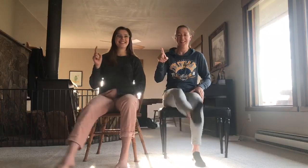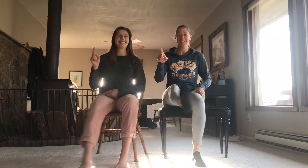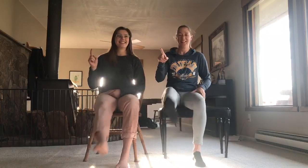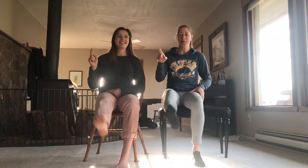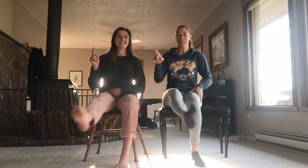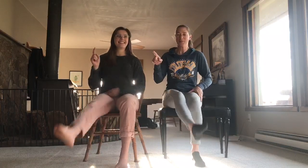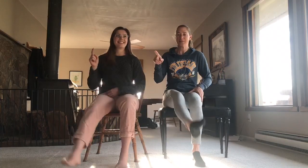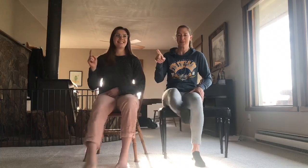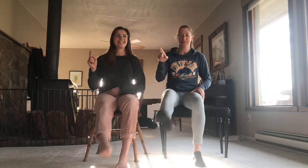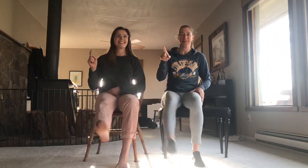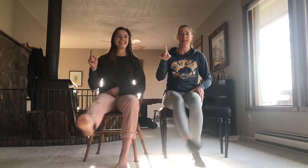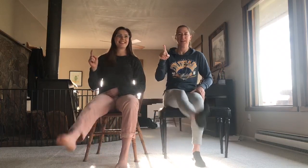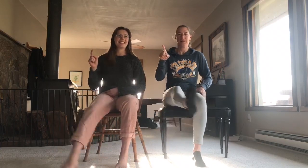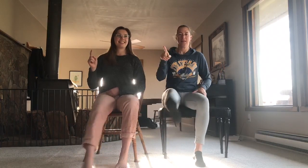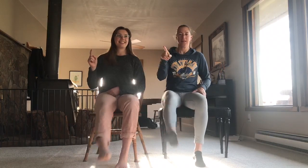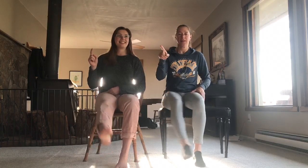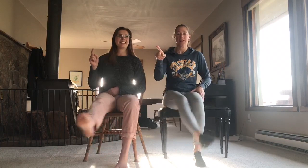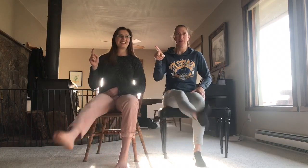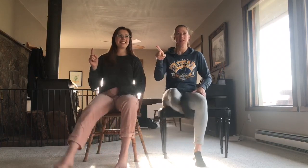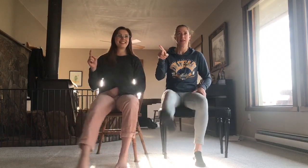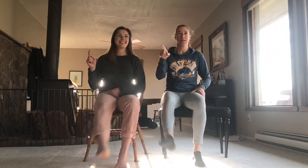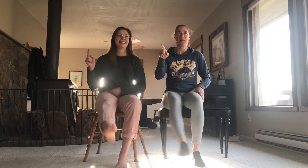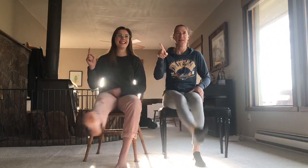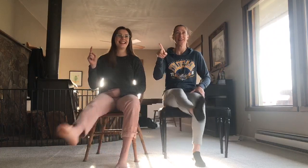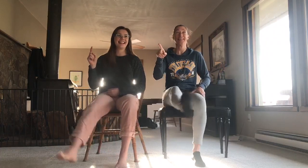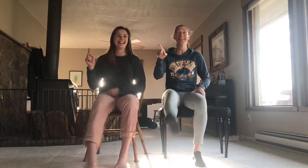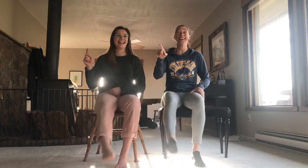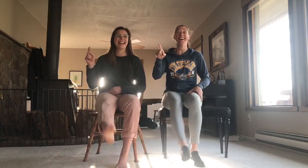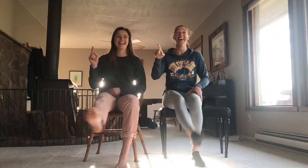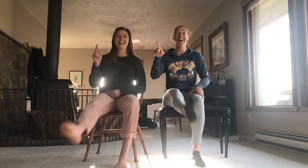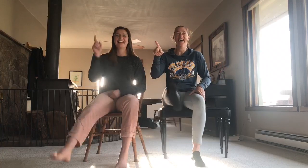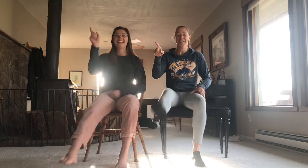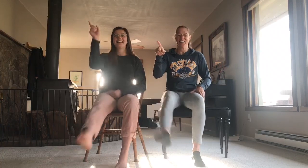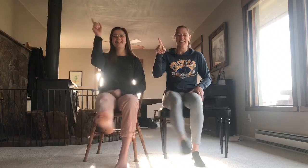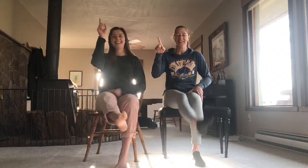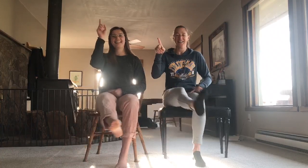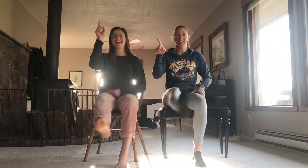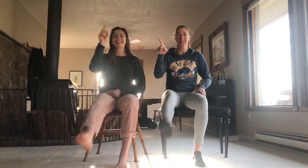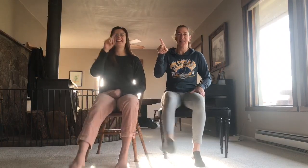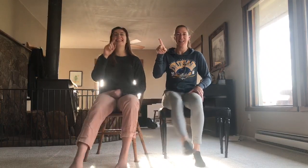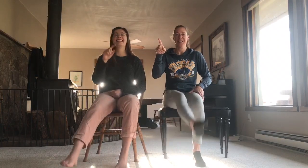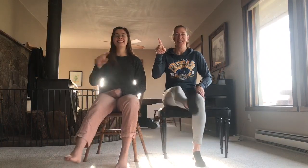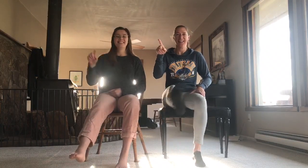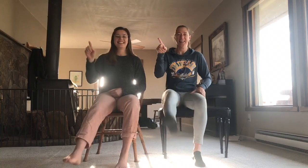without chin without changing the direction of your foot